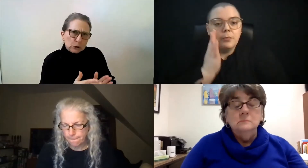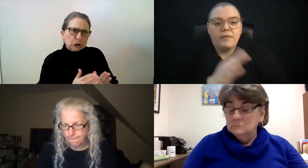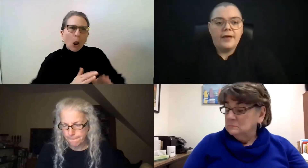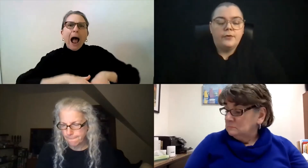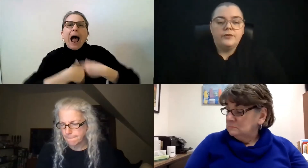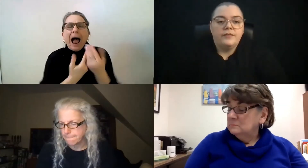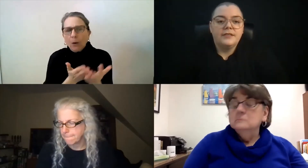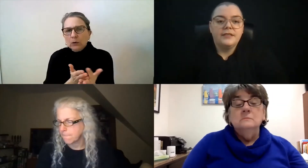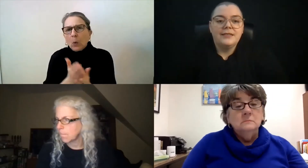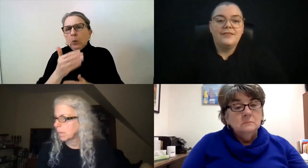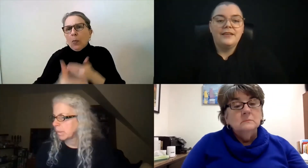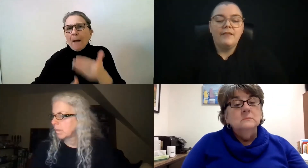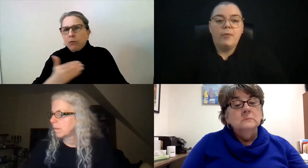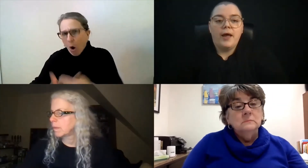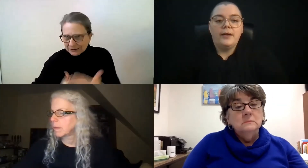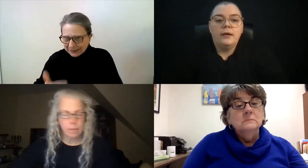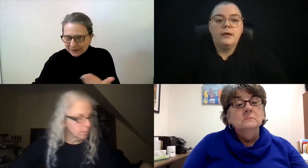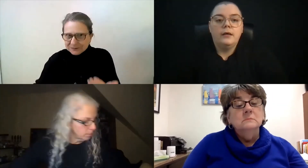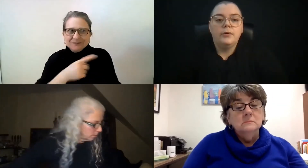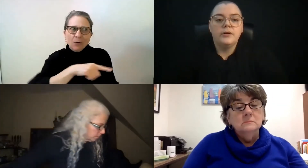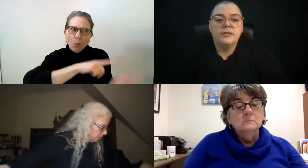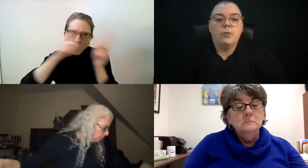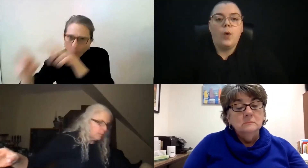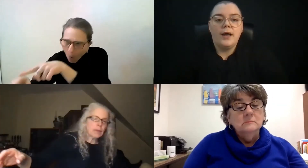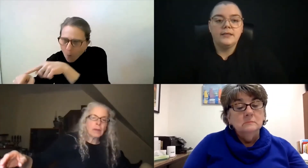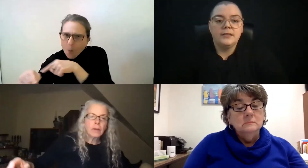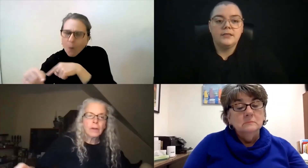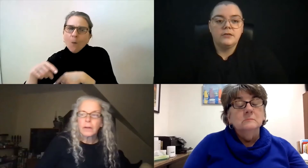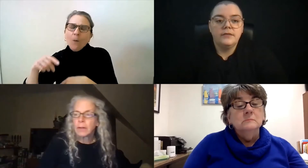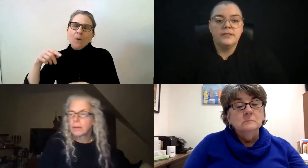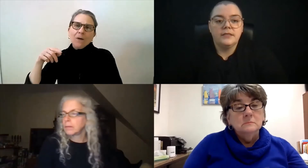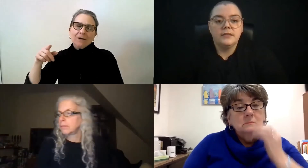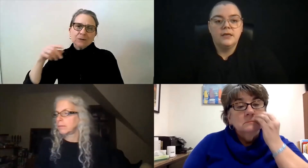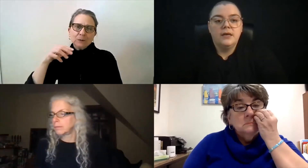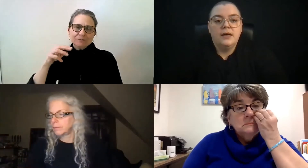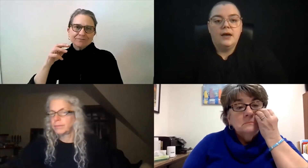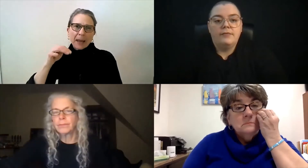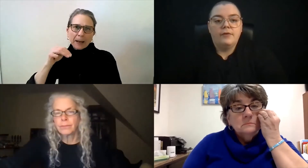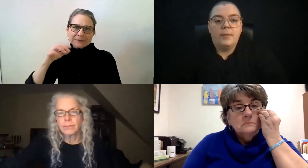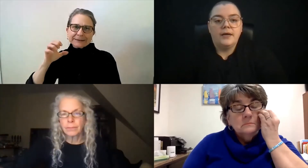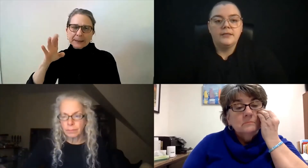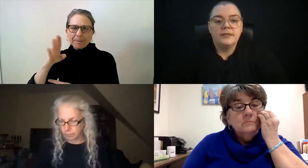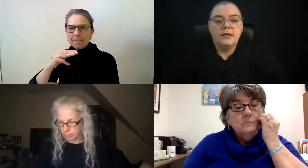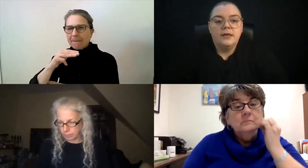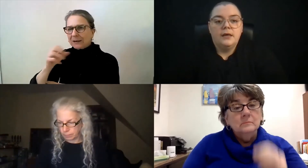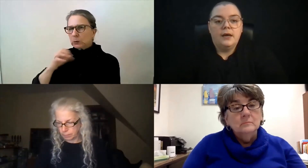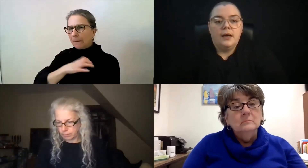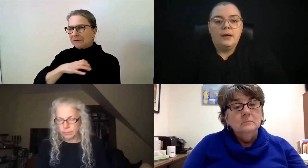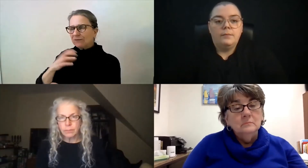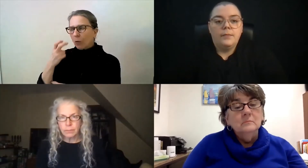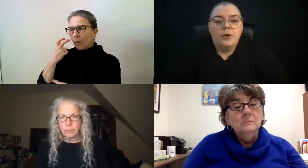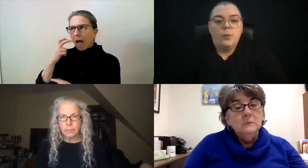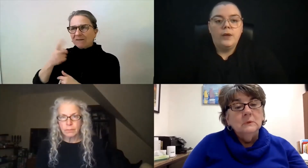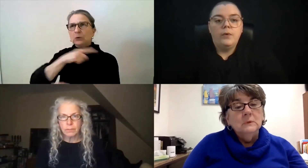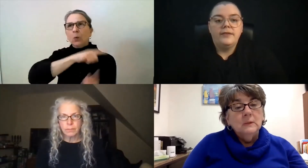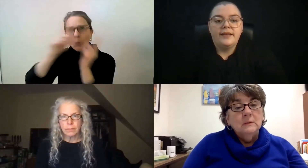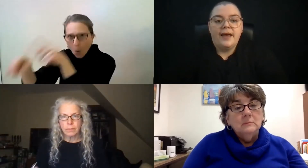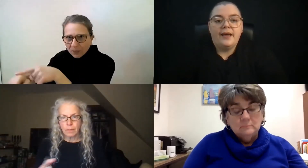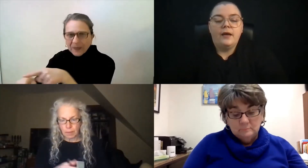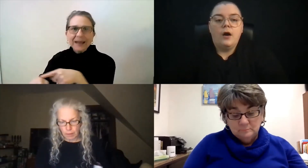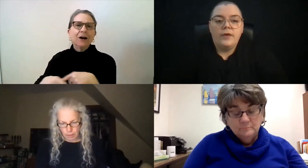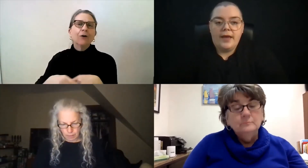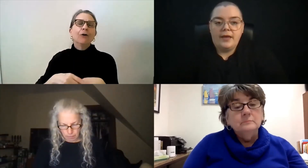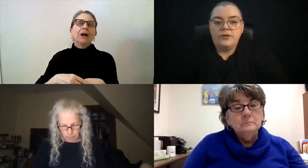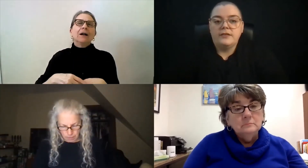be able to provide those services. If a DeafBlind person wants services from us, we would